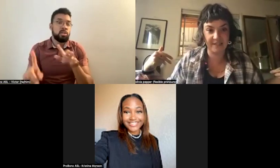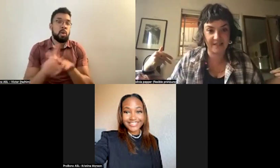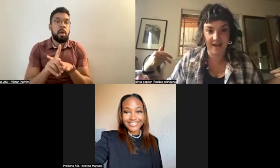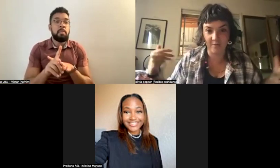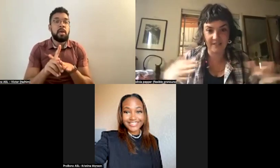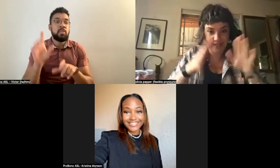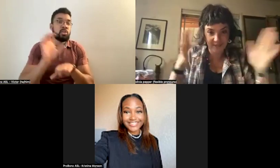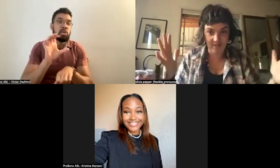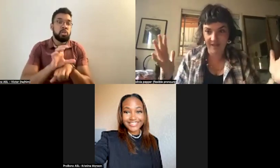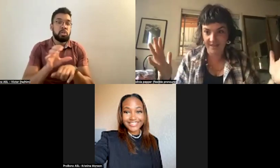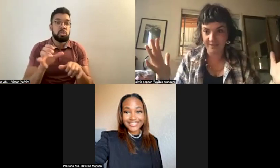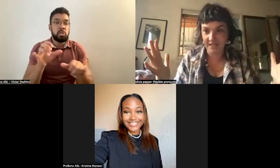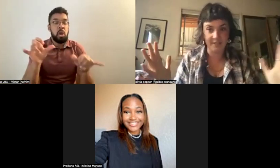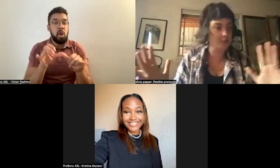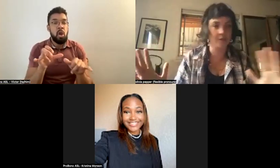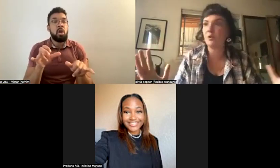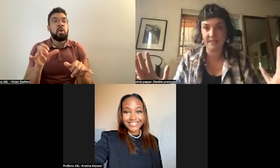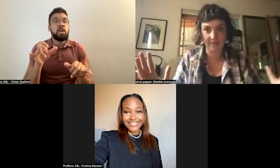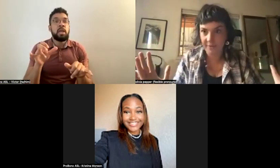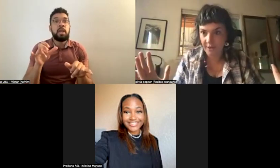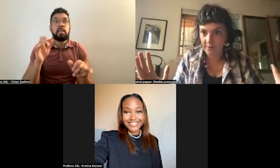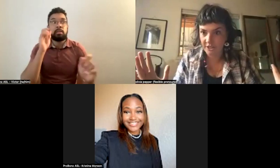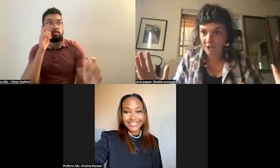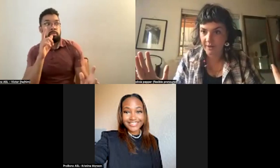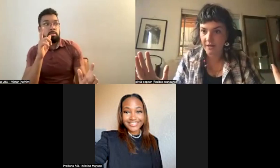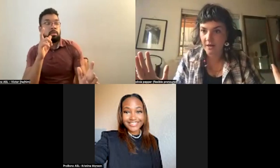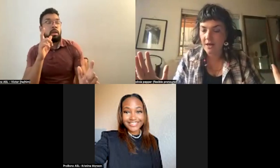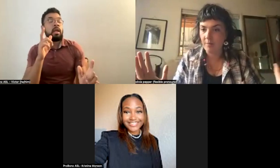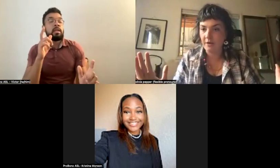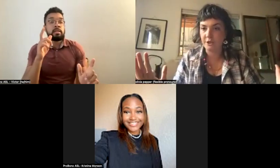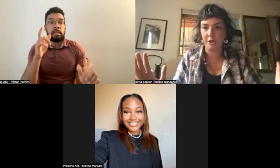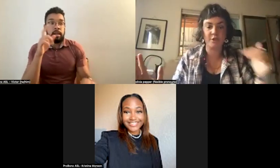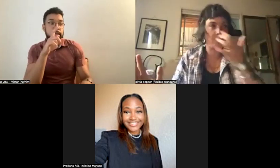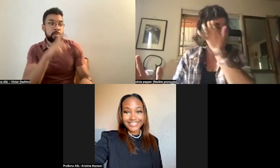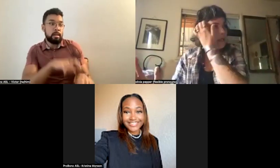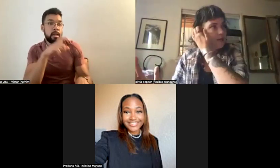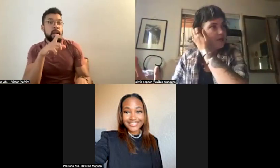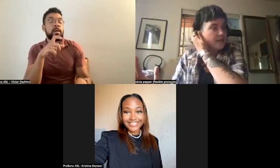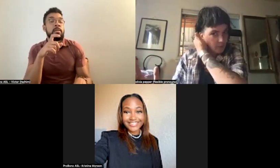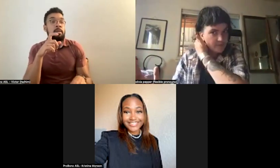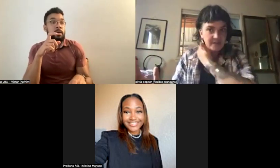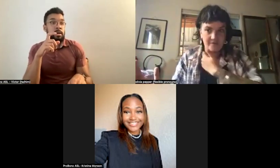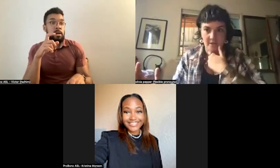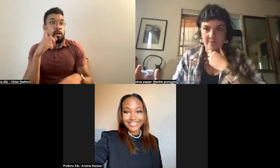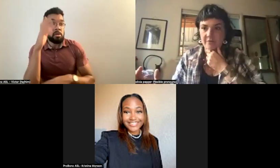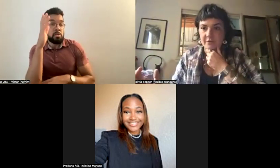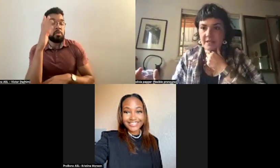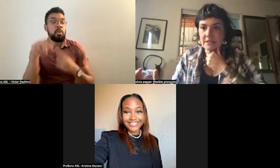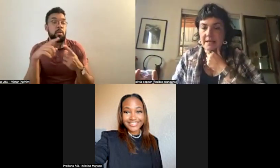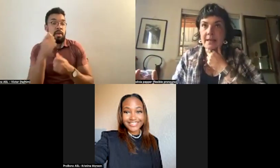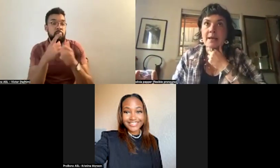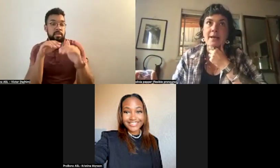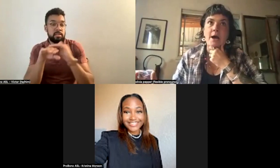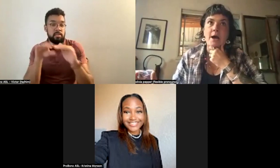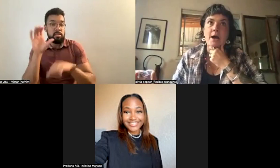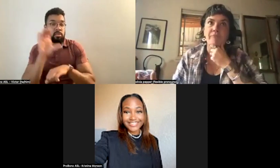hoods. And that was a thing that was done to surprise everybody who was just going about to church. So I think flash mobs have definitely been influenced like